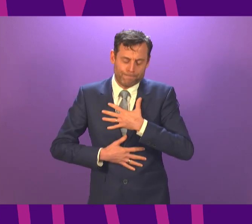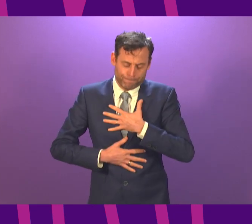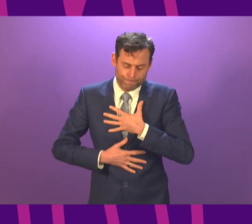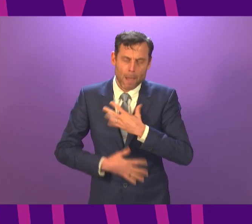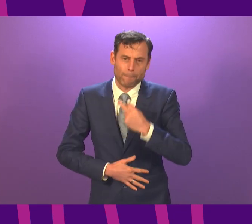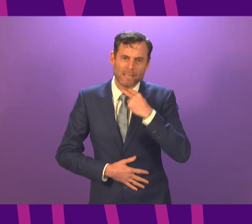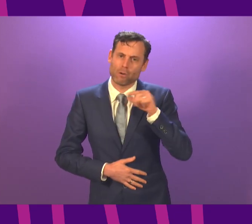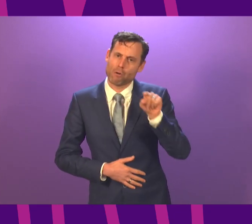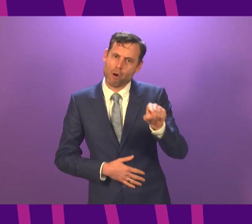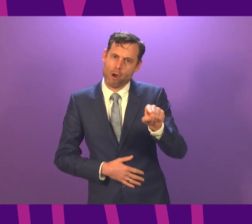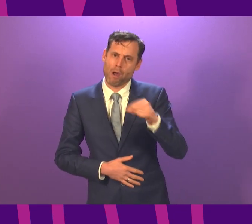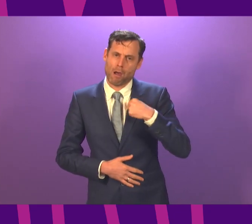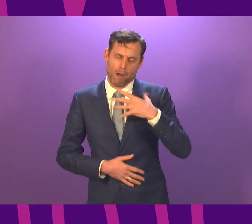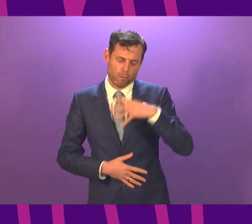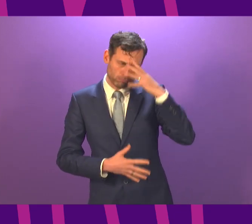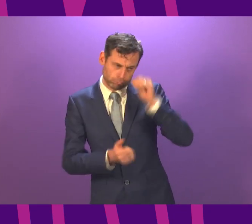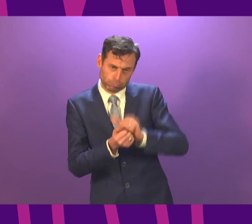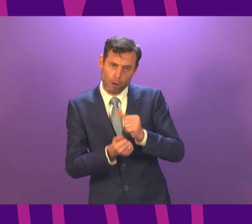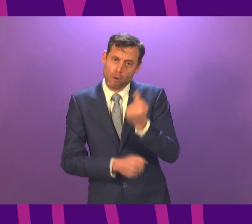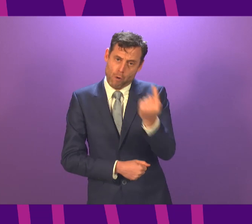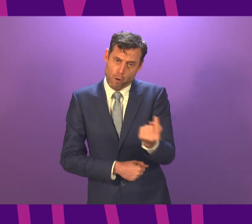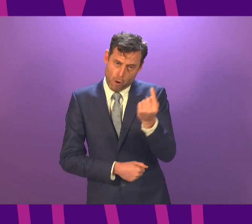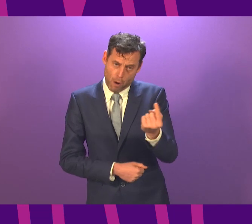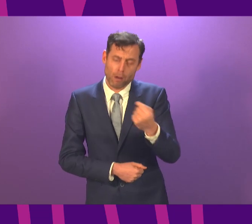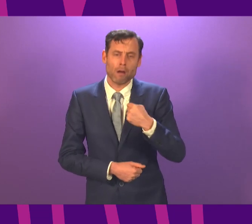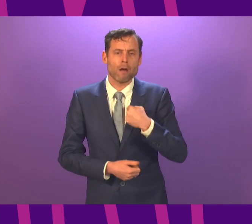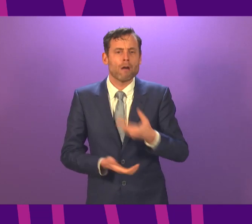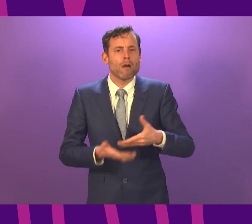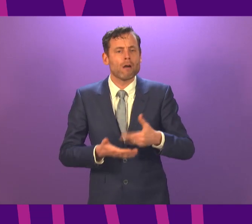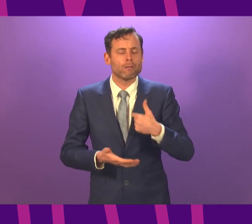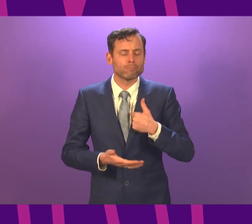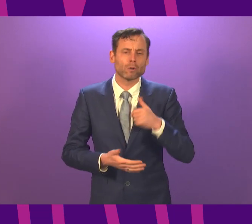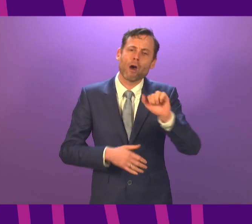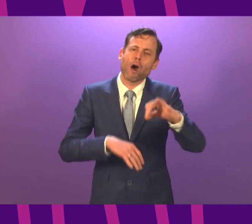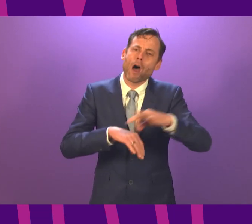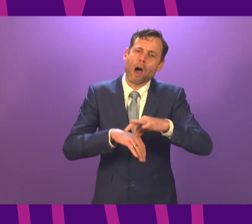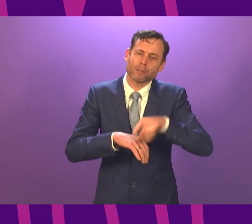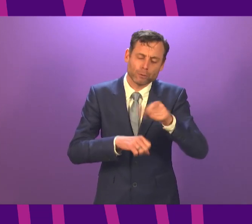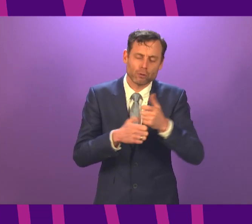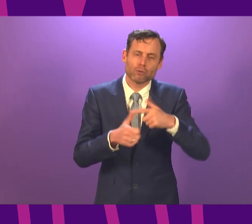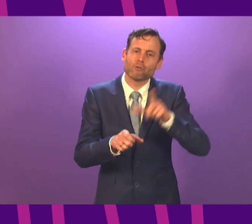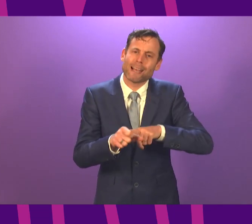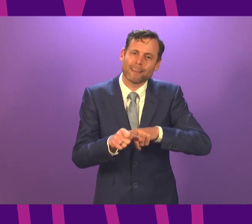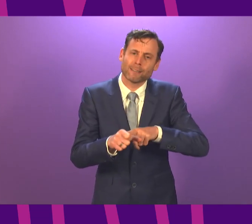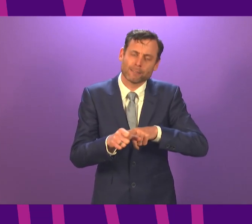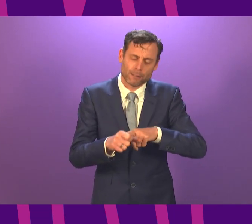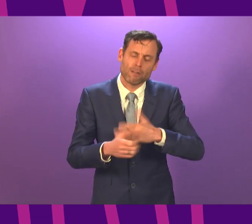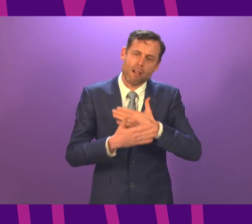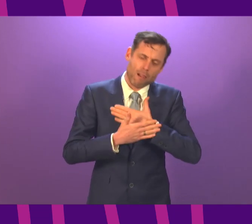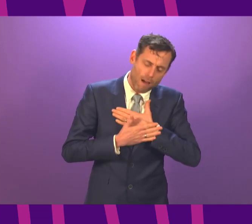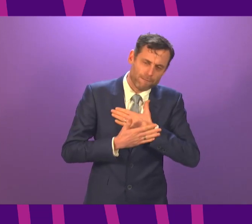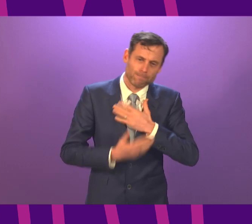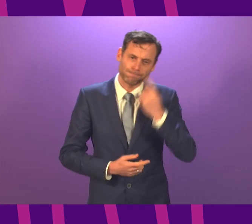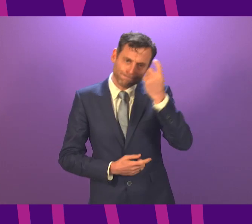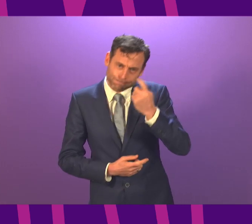tribute to her today, I want to send my love and condolences to her husband, Grady, and to her children,